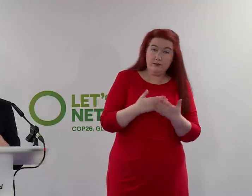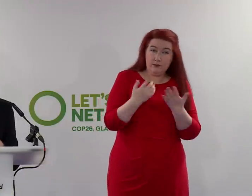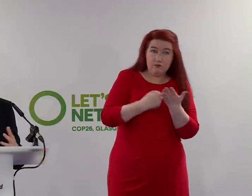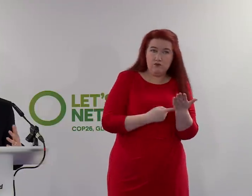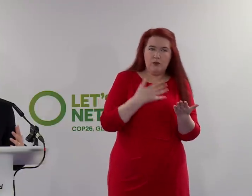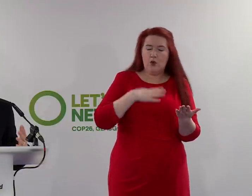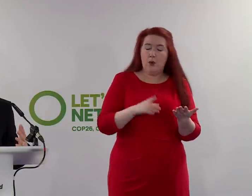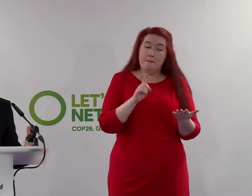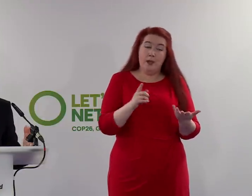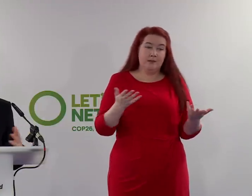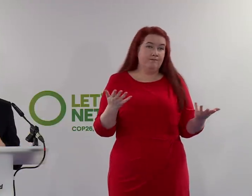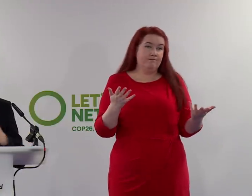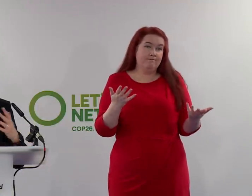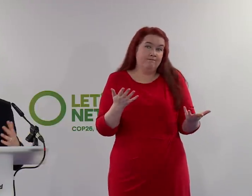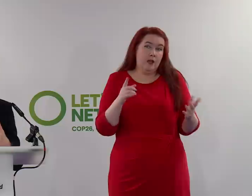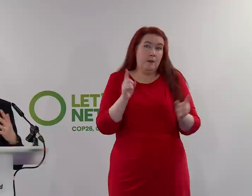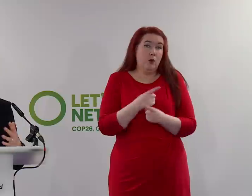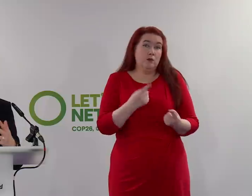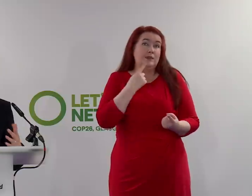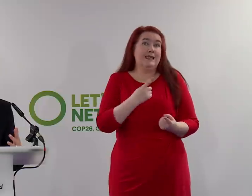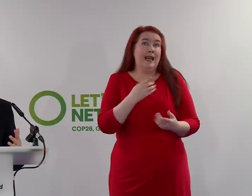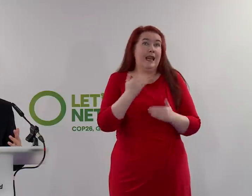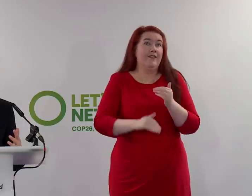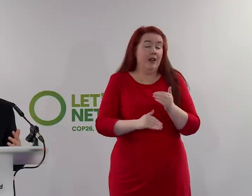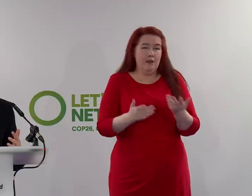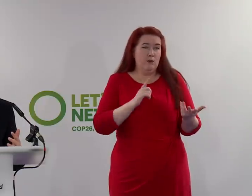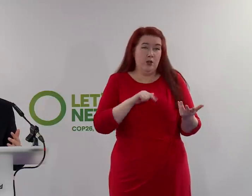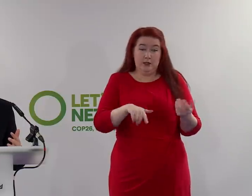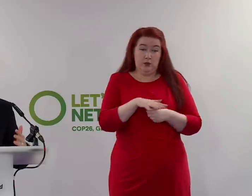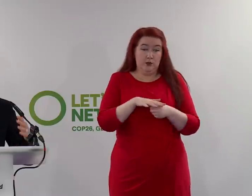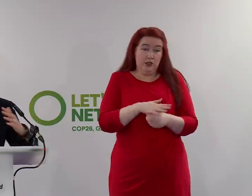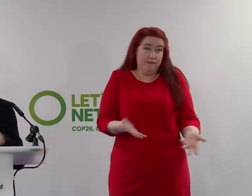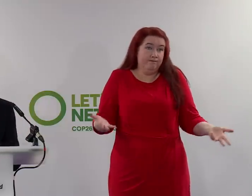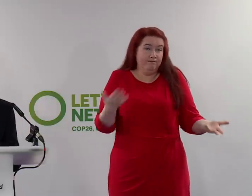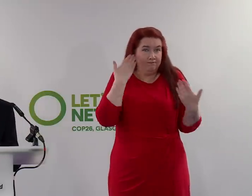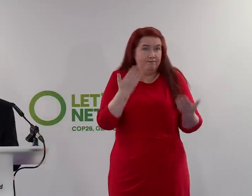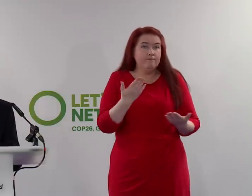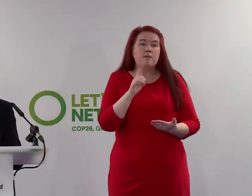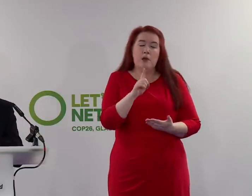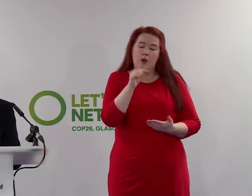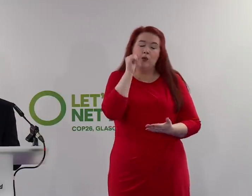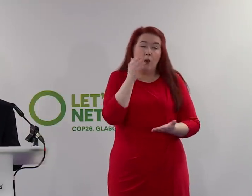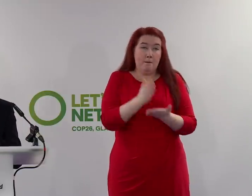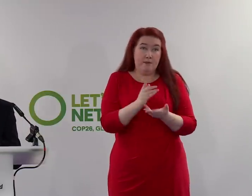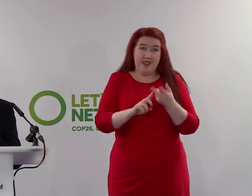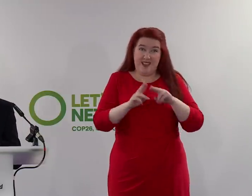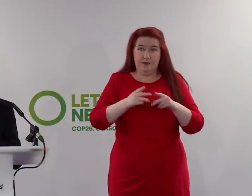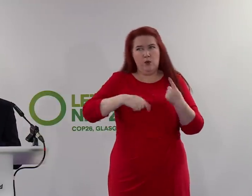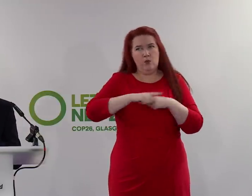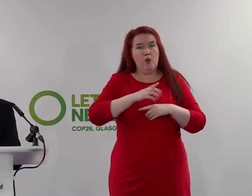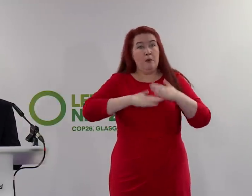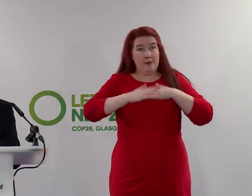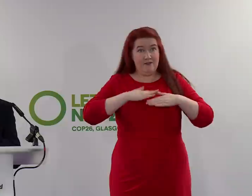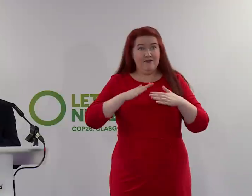you can never rule anything out in the kind of situation we're in just now. But what we know for certain is if we all behave in the